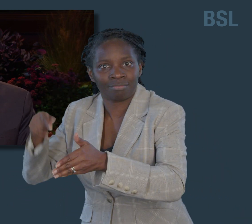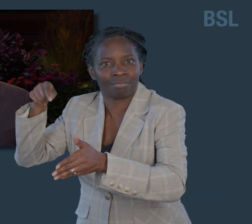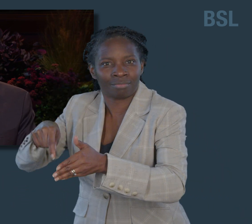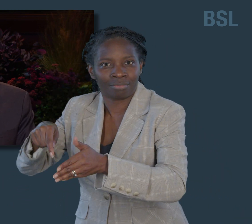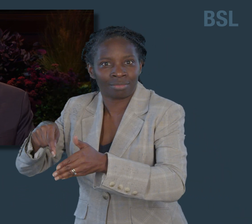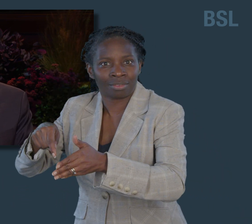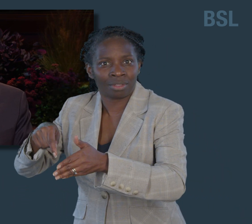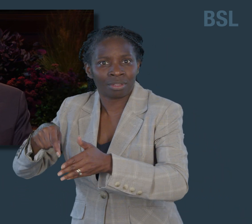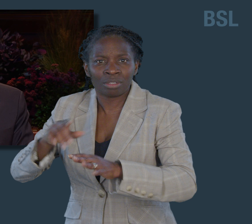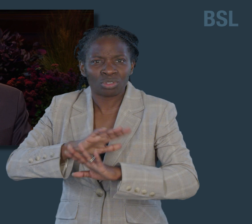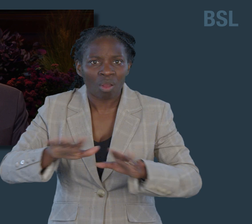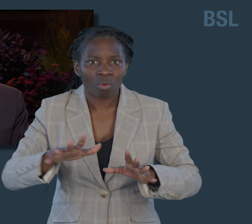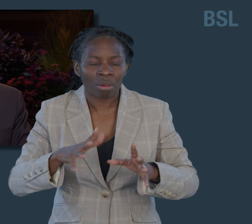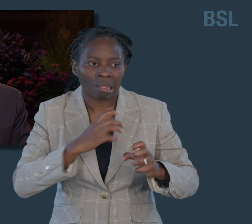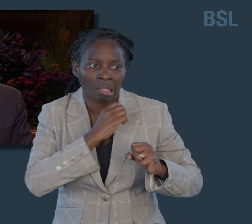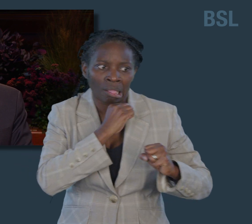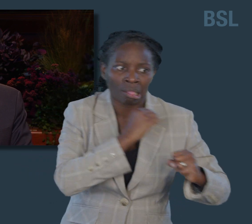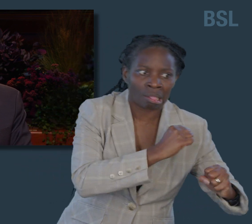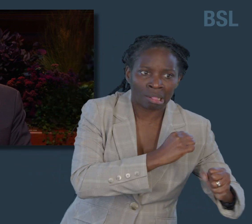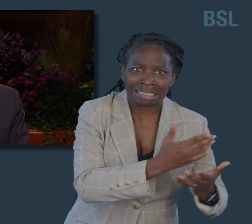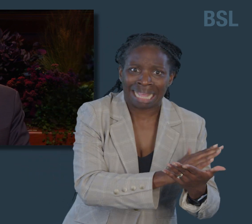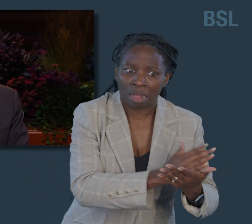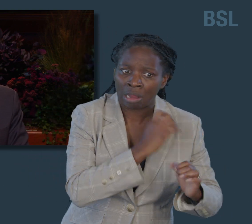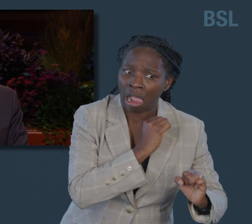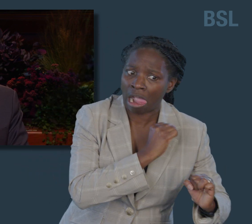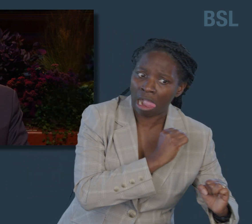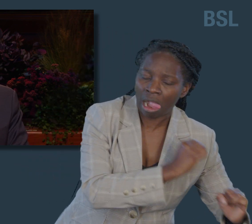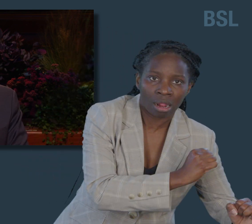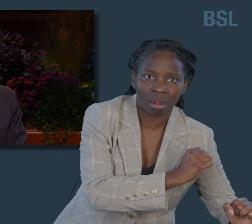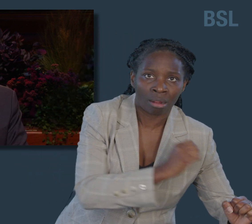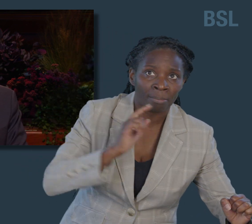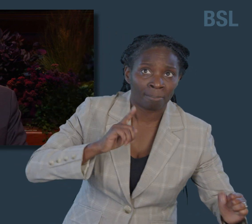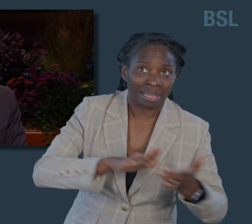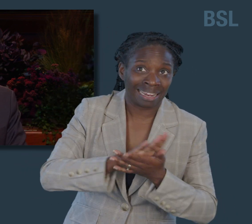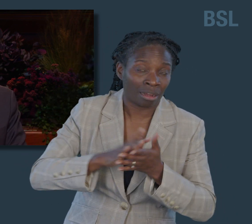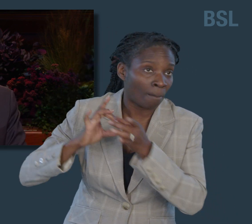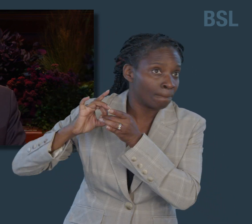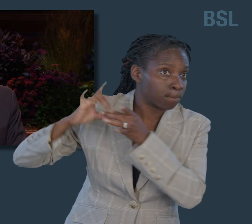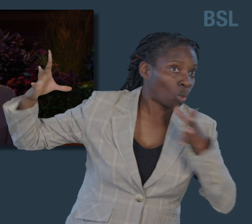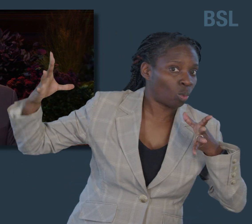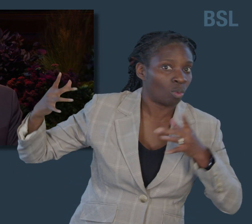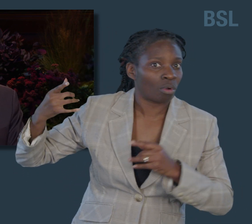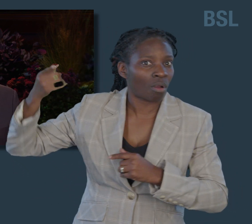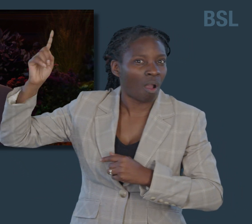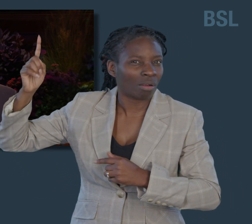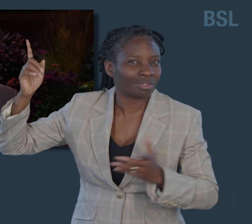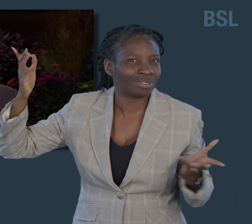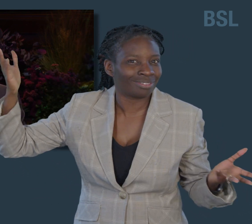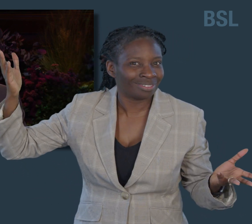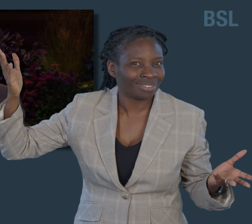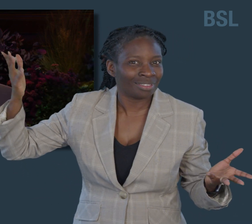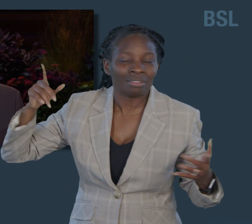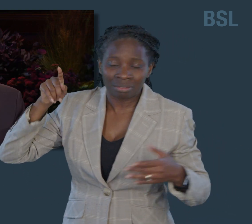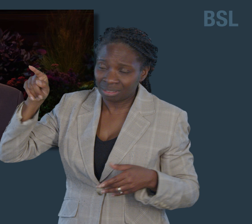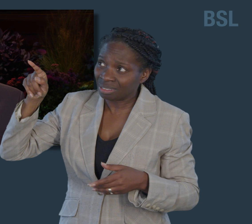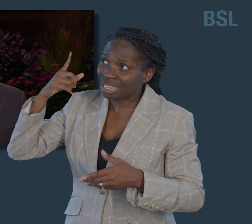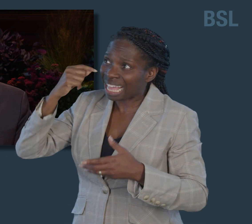hold us prisoner and keep us from the divine love, peace, and gifts that come through faith in the Lord